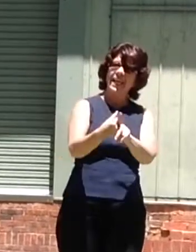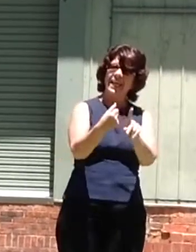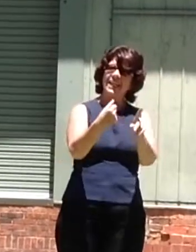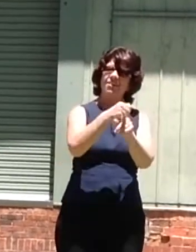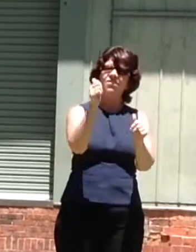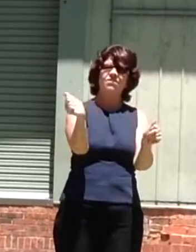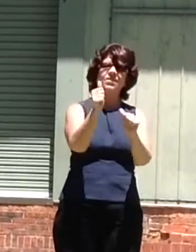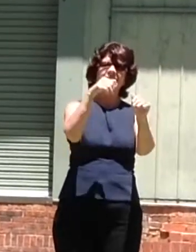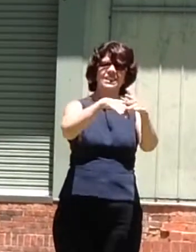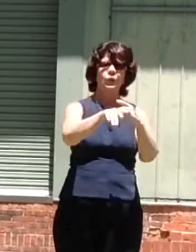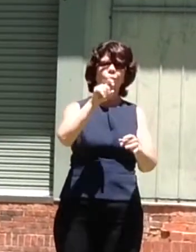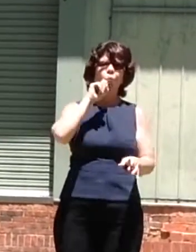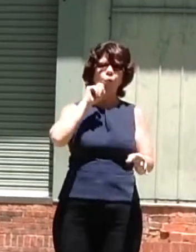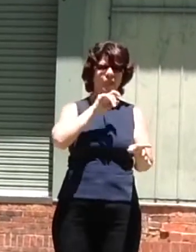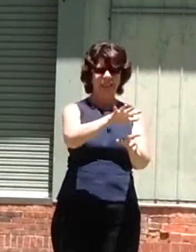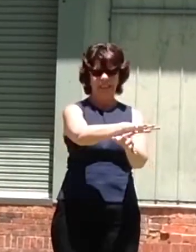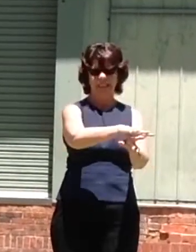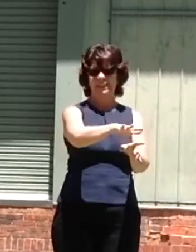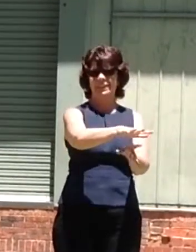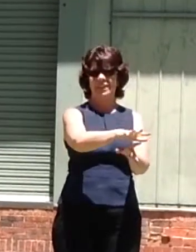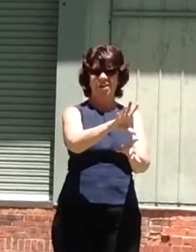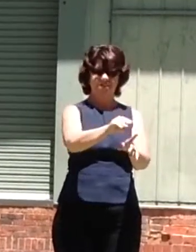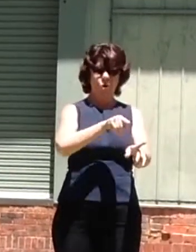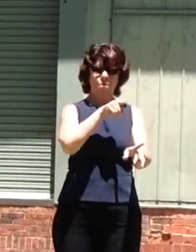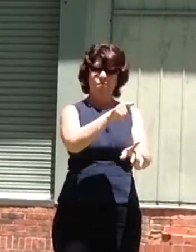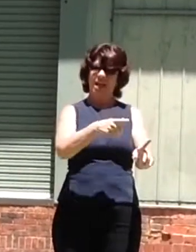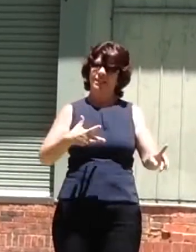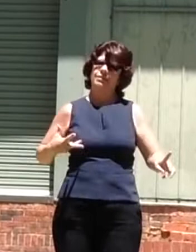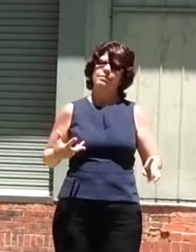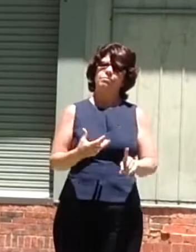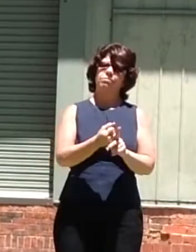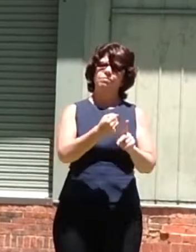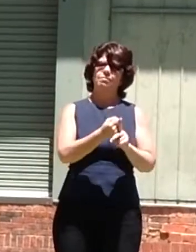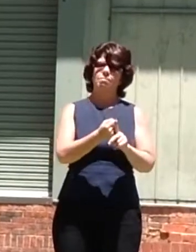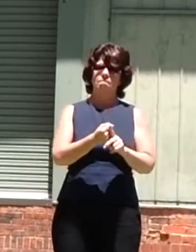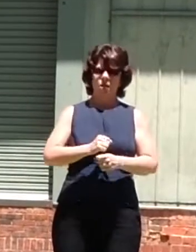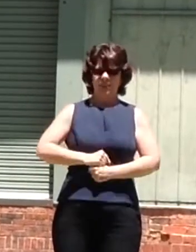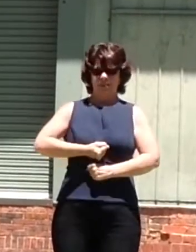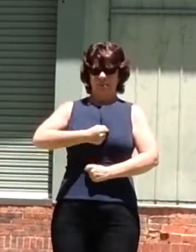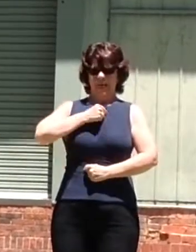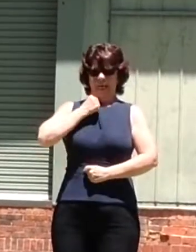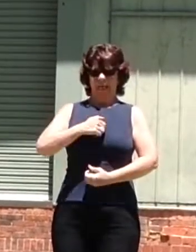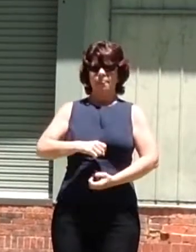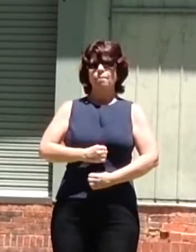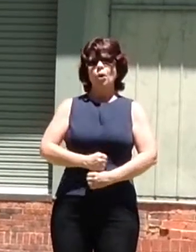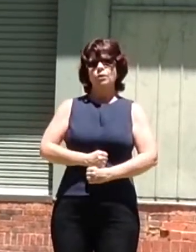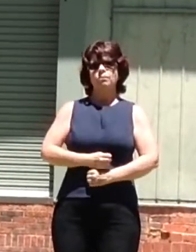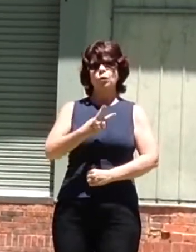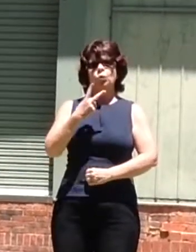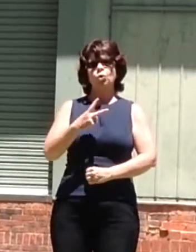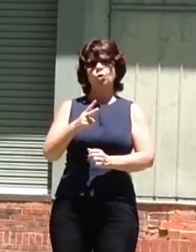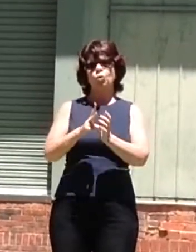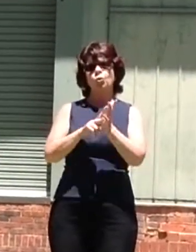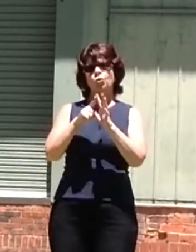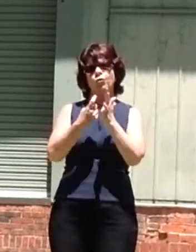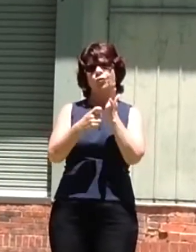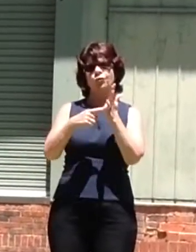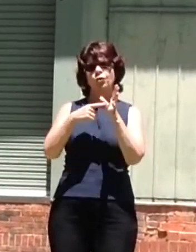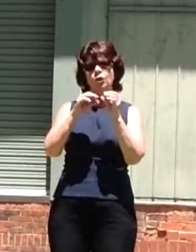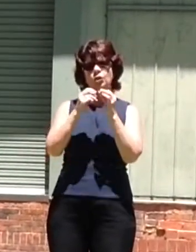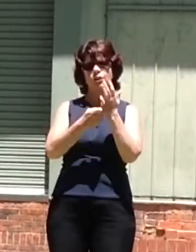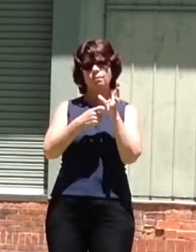As a result of the crash, I dislocated two vertebrae at waist level, which has left me